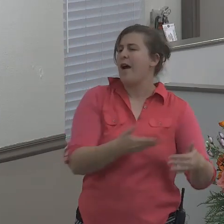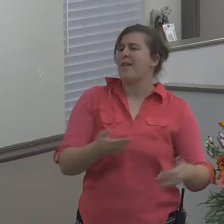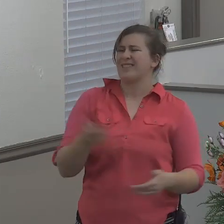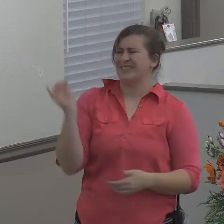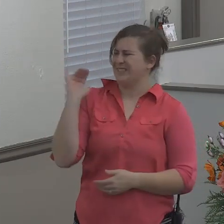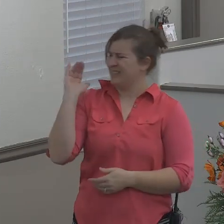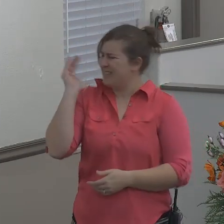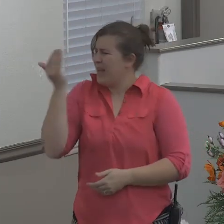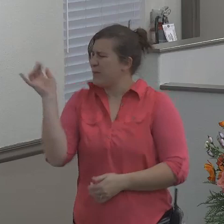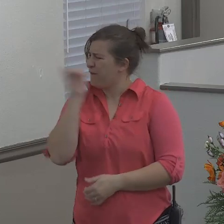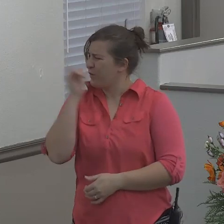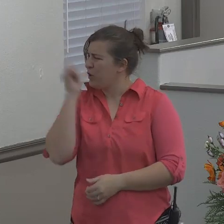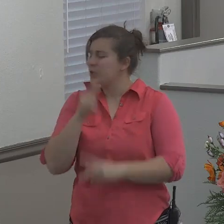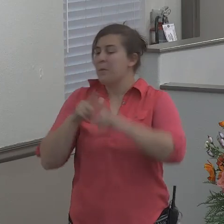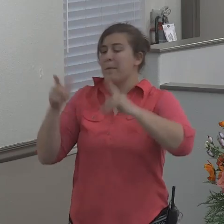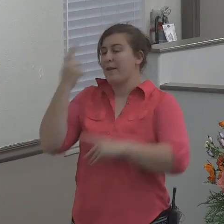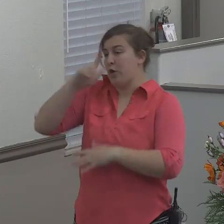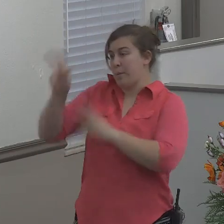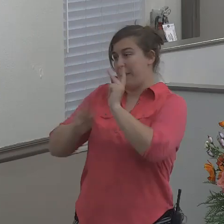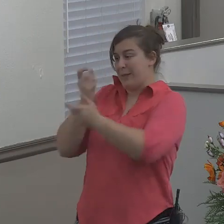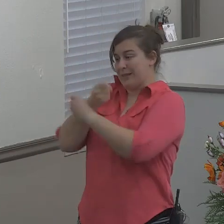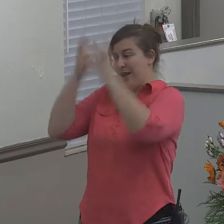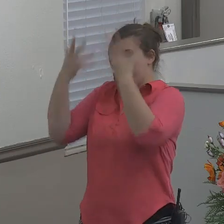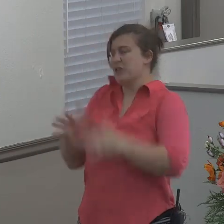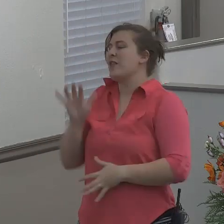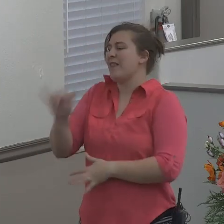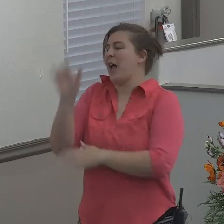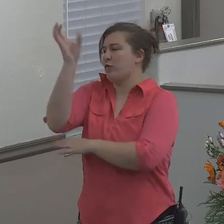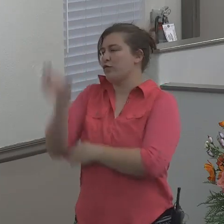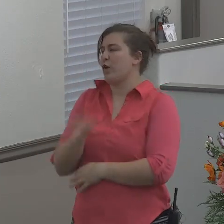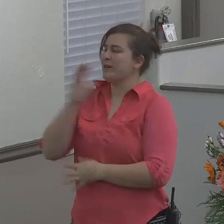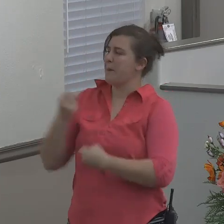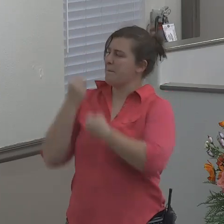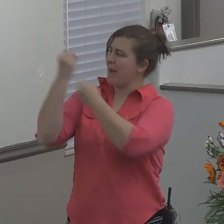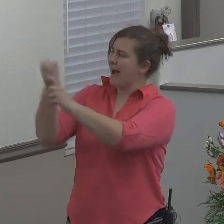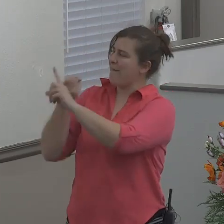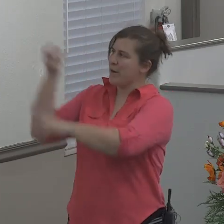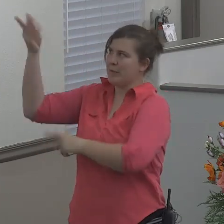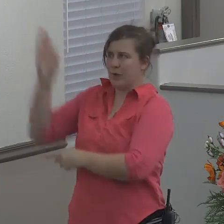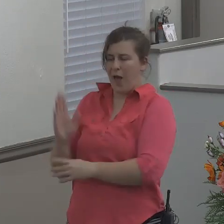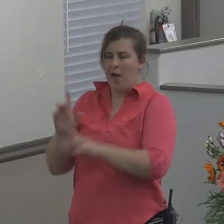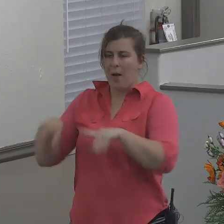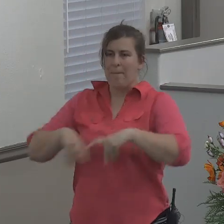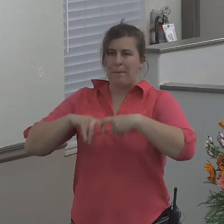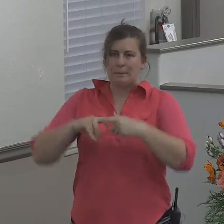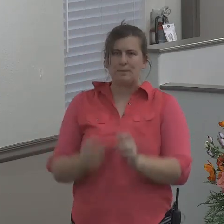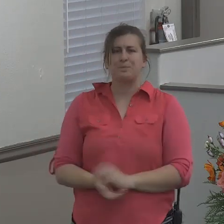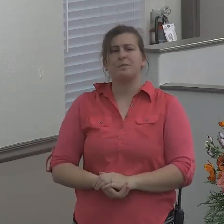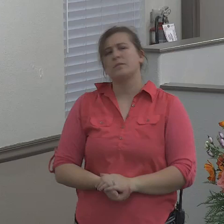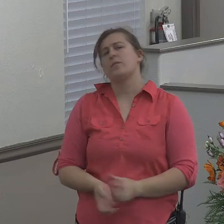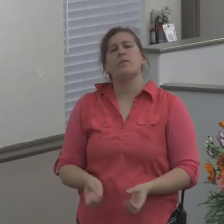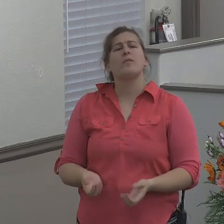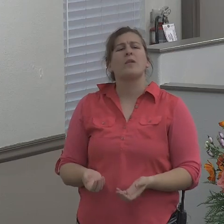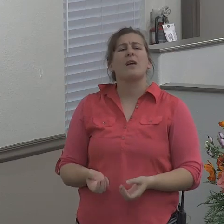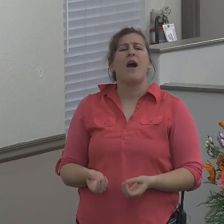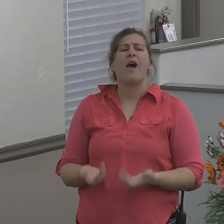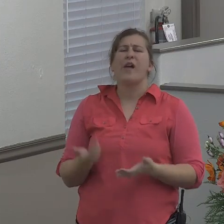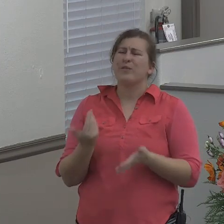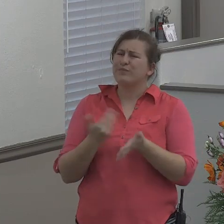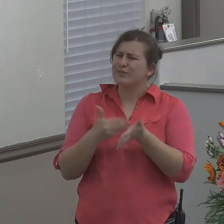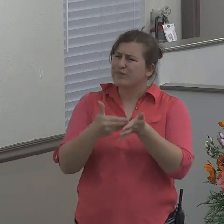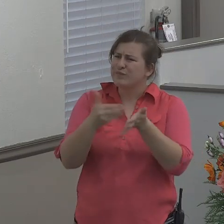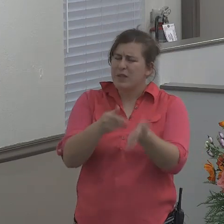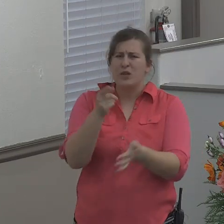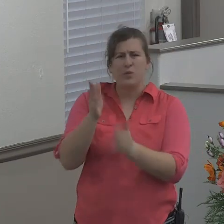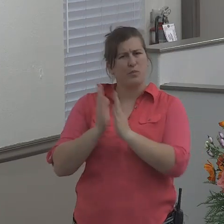are saved is the power of God. How many times do you pray and it feels like your prayers are going